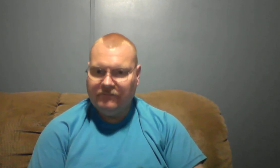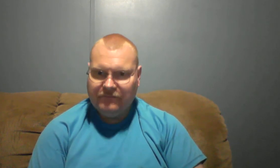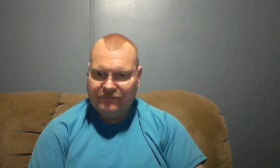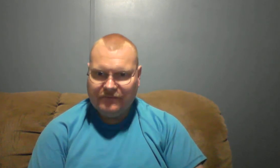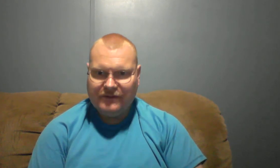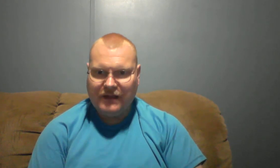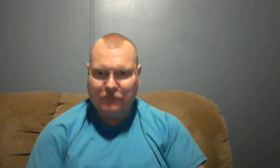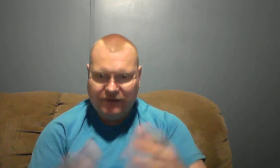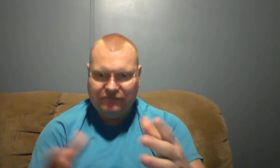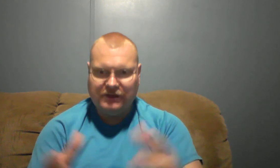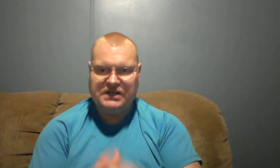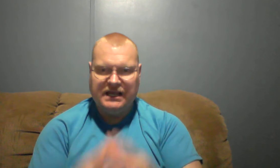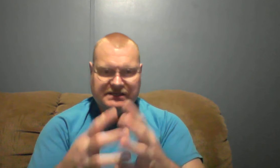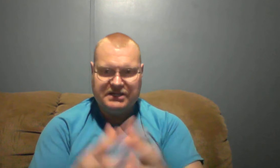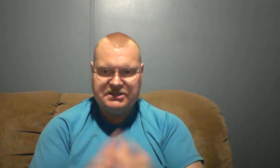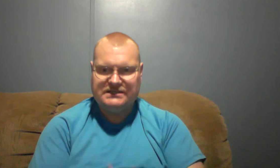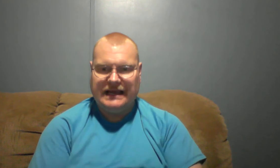a privilege such as that.